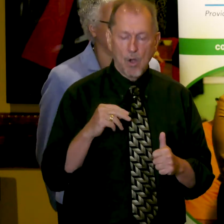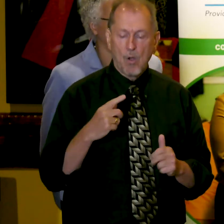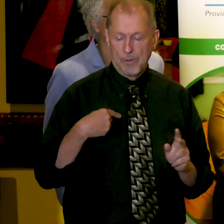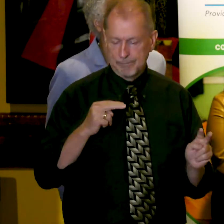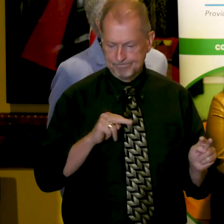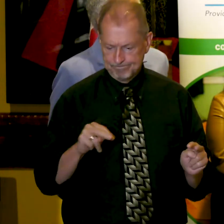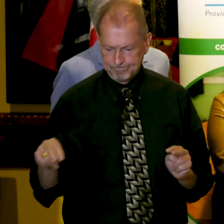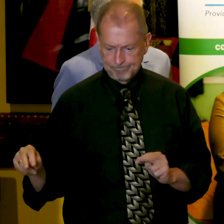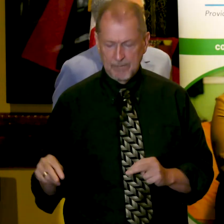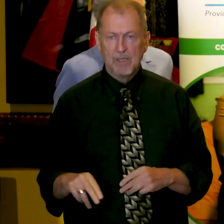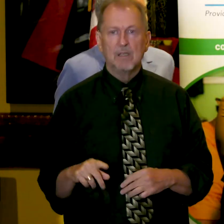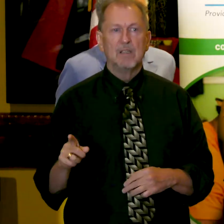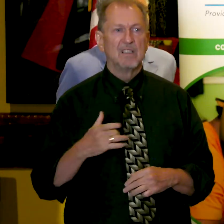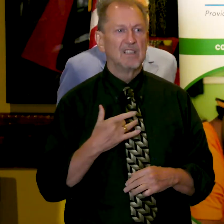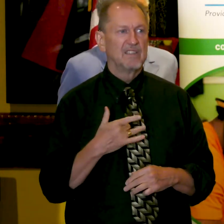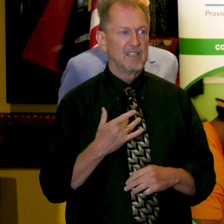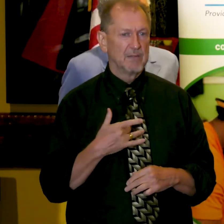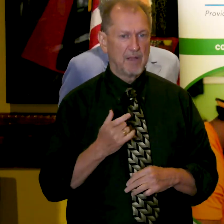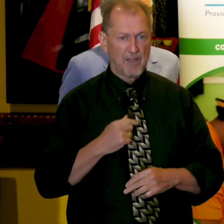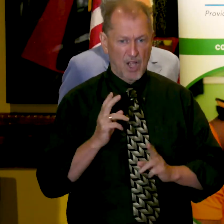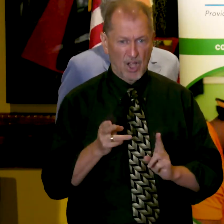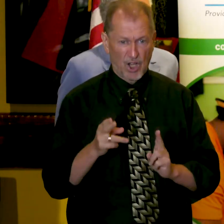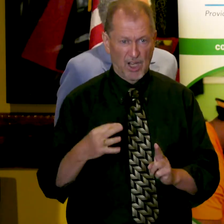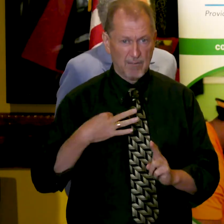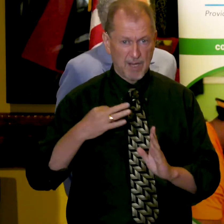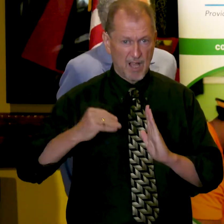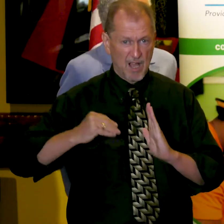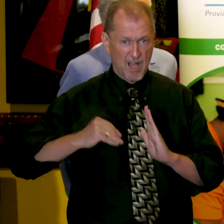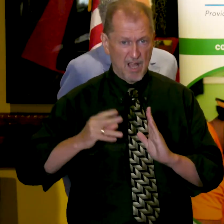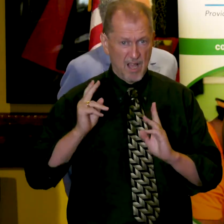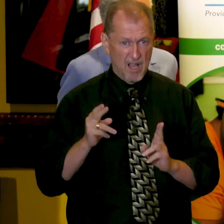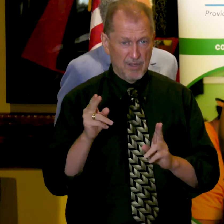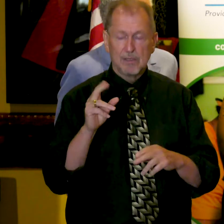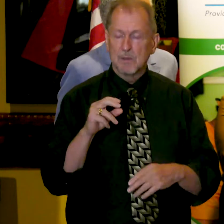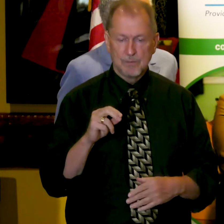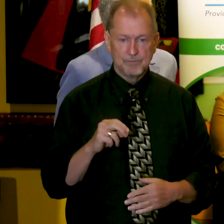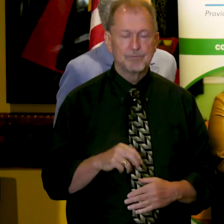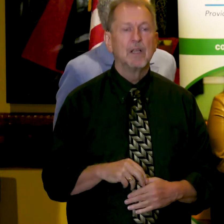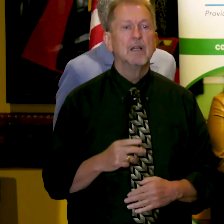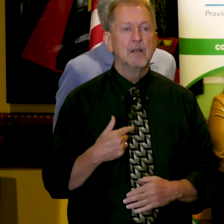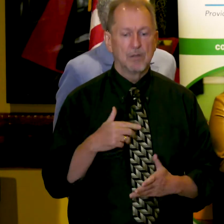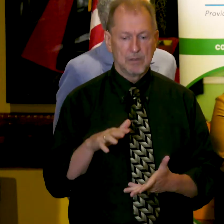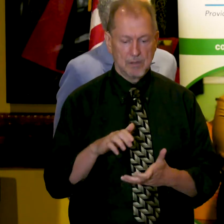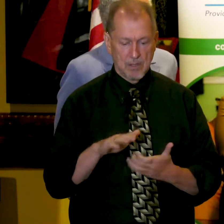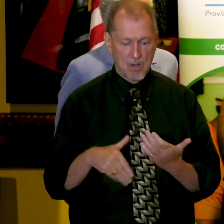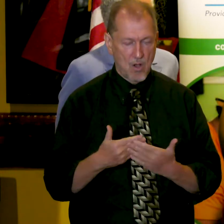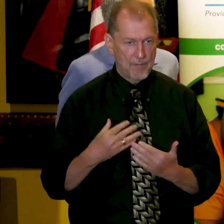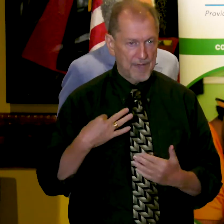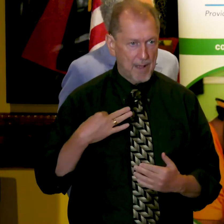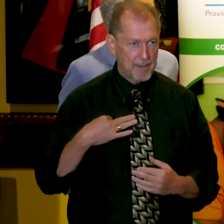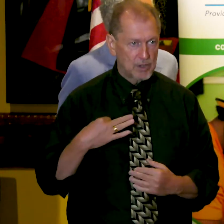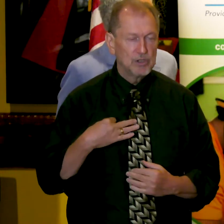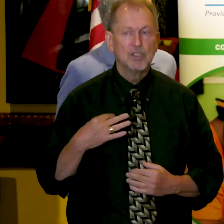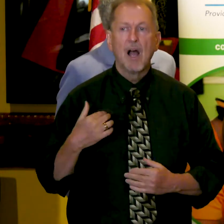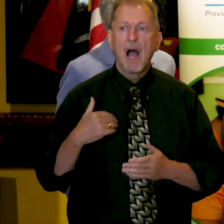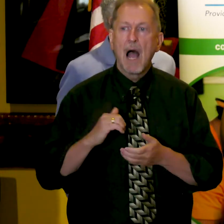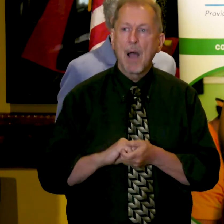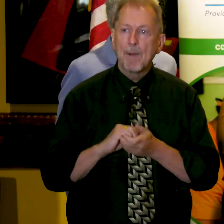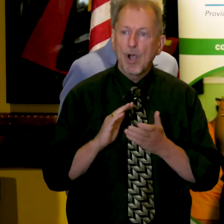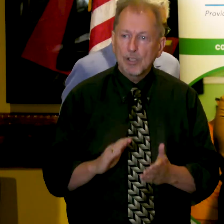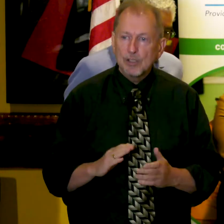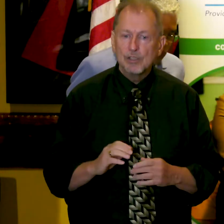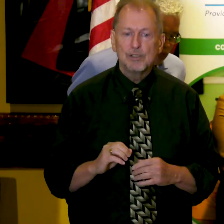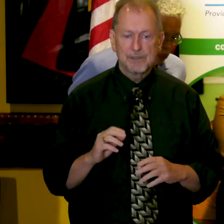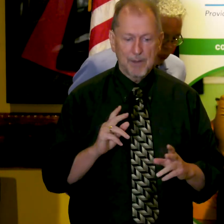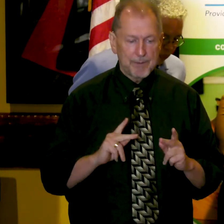do not feel like you have to hurry up. Once we receive all the applications, our partners, our grant